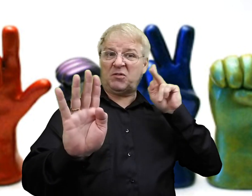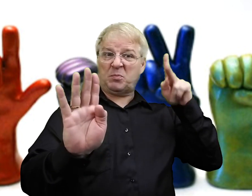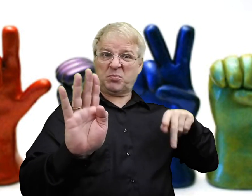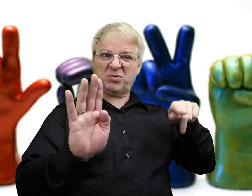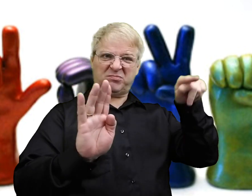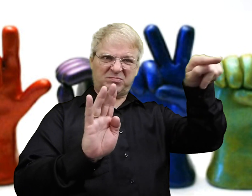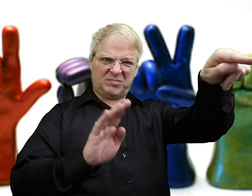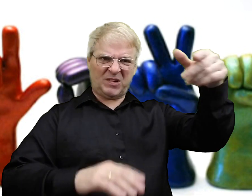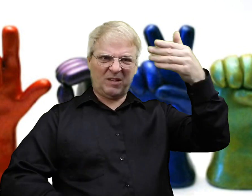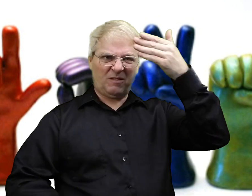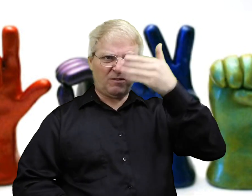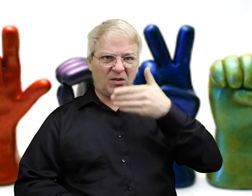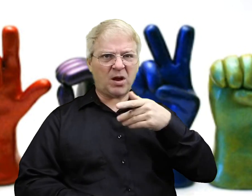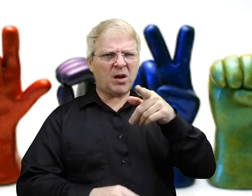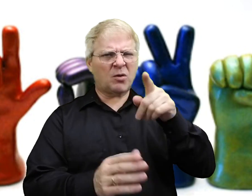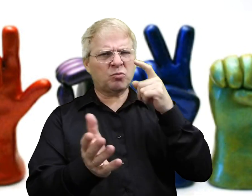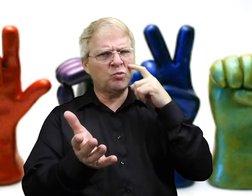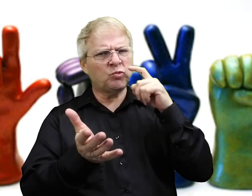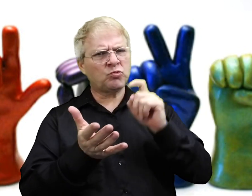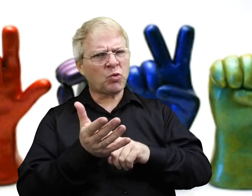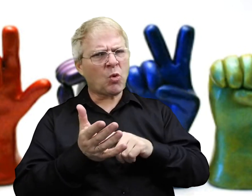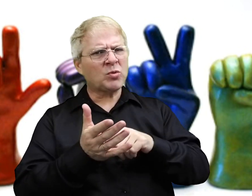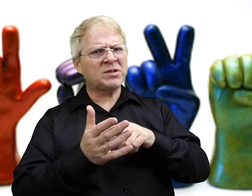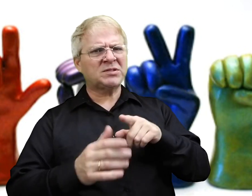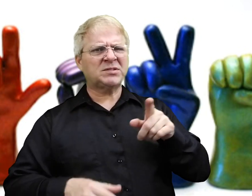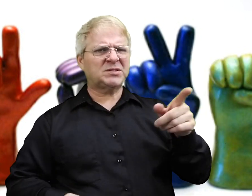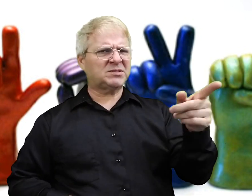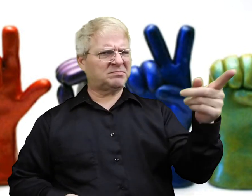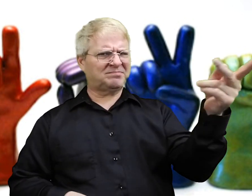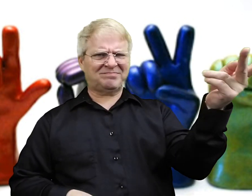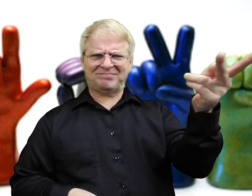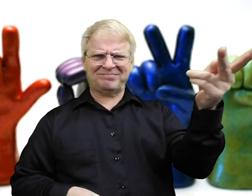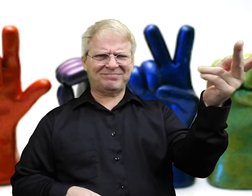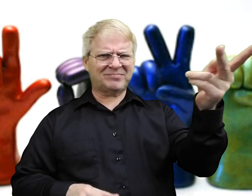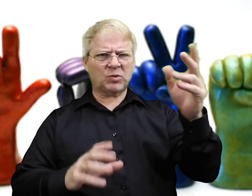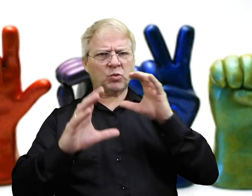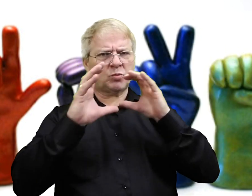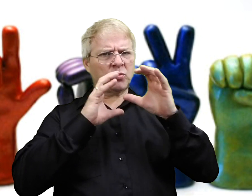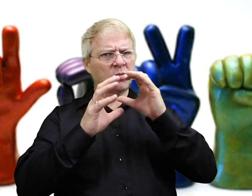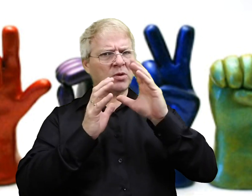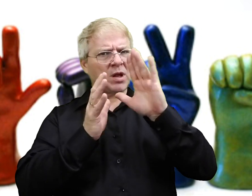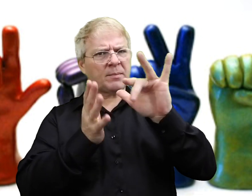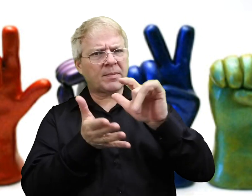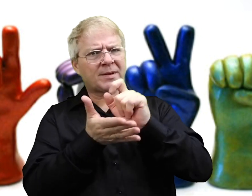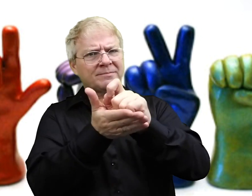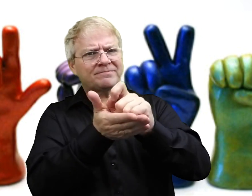in line. And you see a deaf person at the front counter. And you notice that that person is talking with the mail